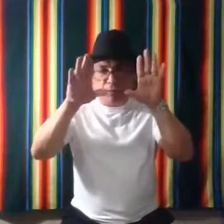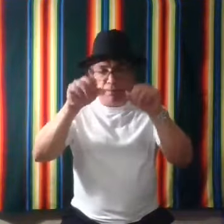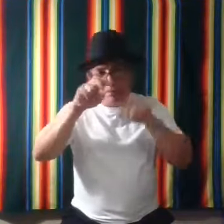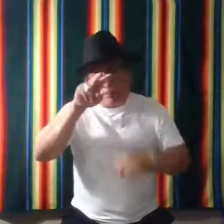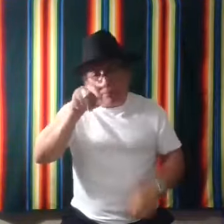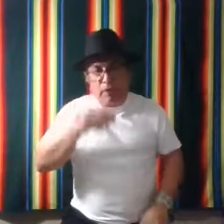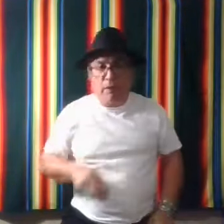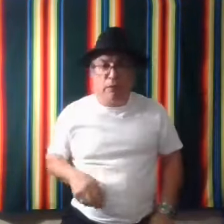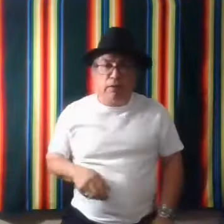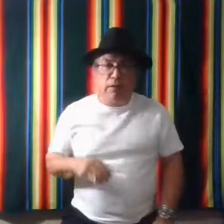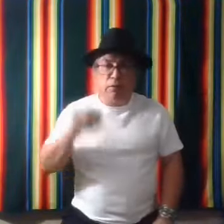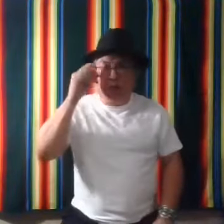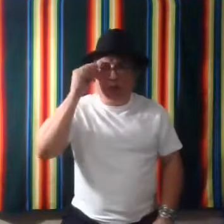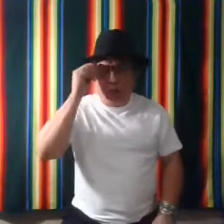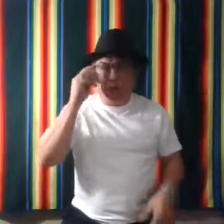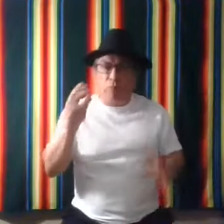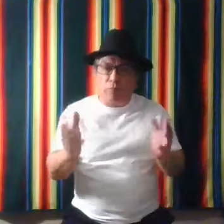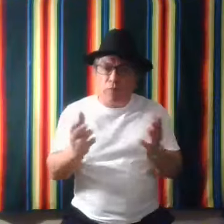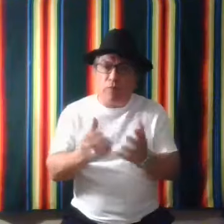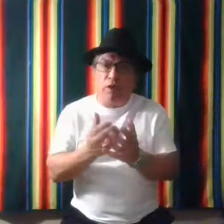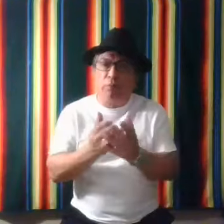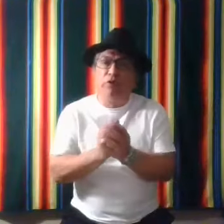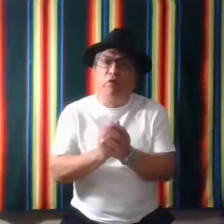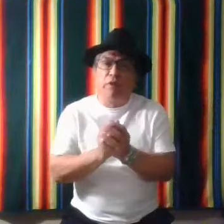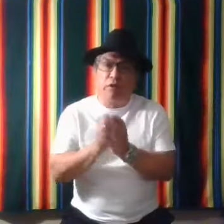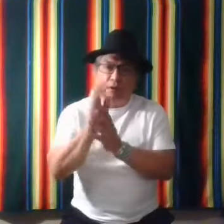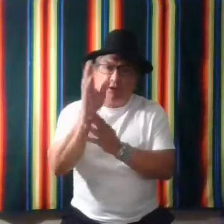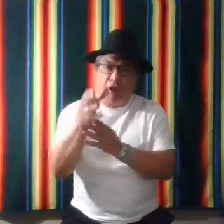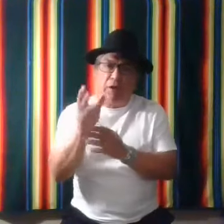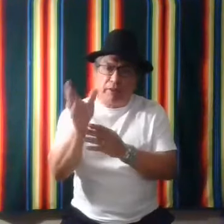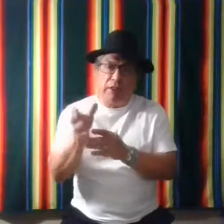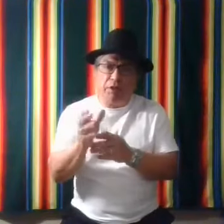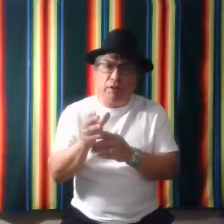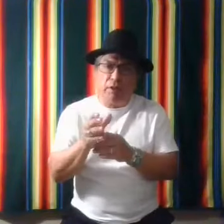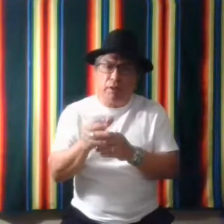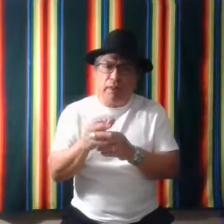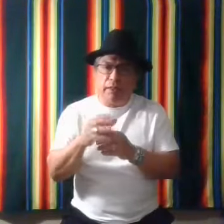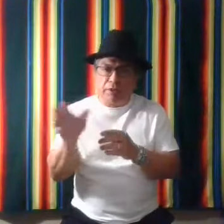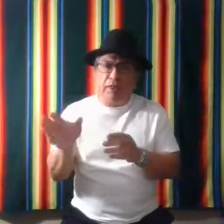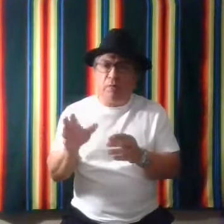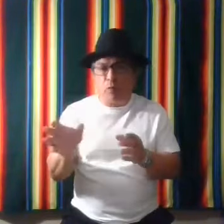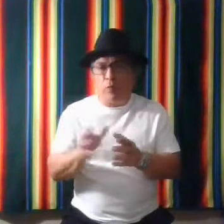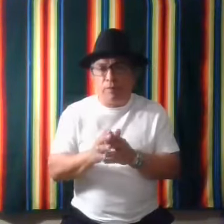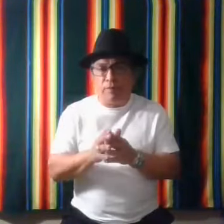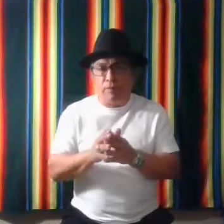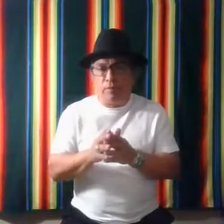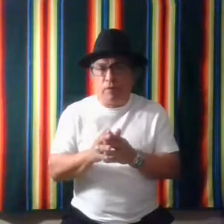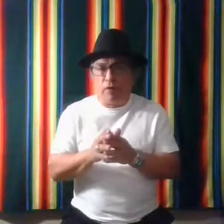to, to want to, want to preserve it, share it, teach it, and to see it more, you know,